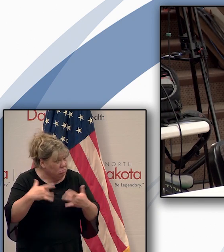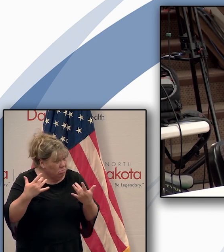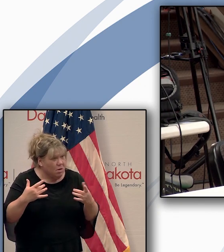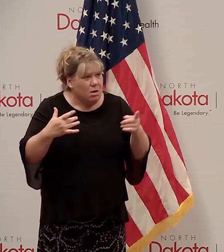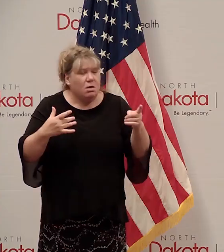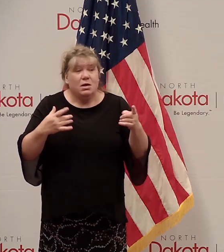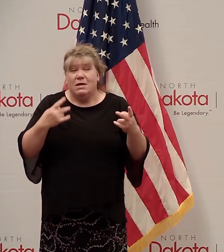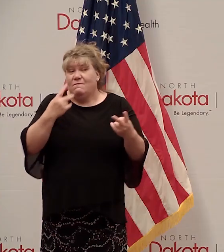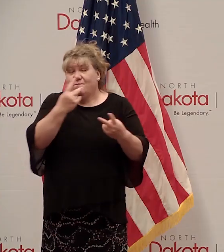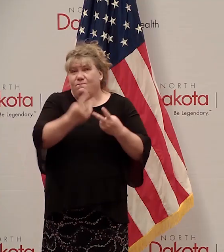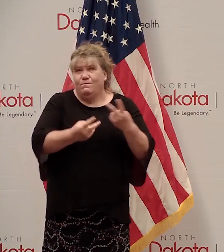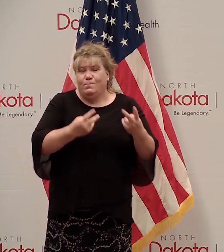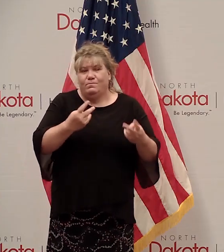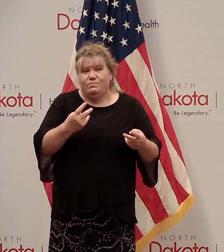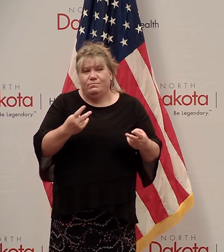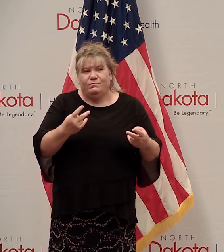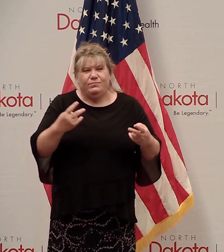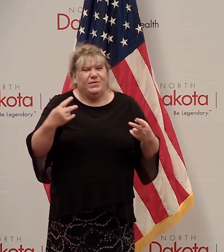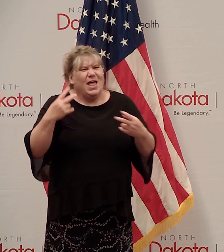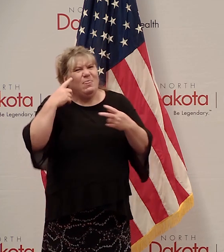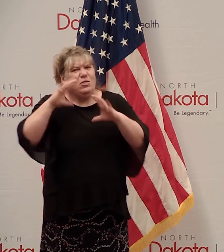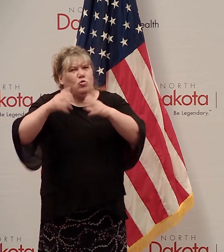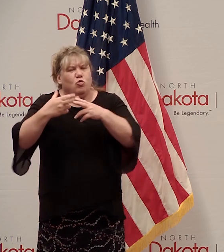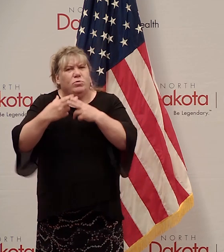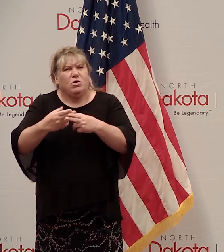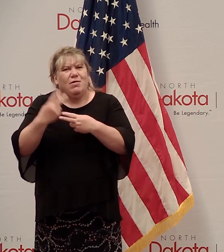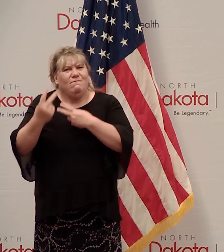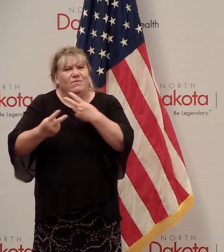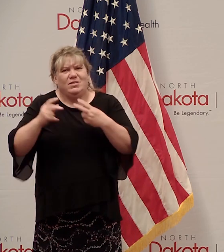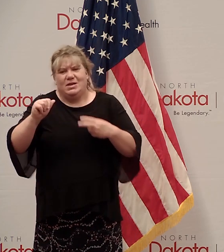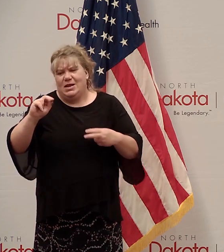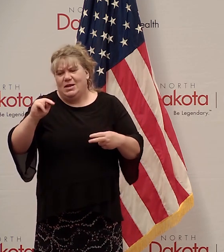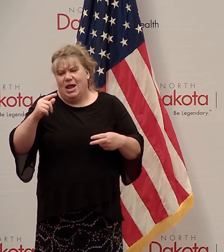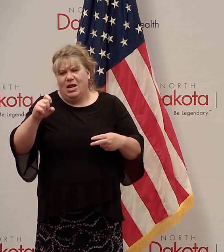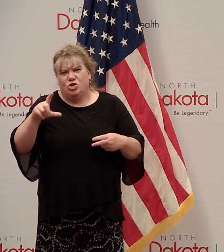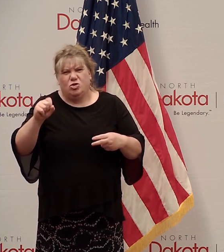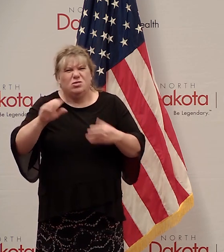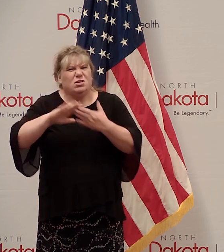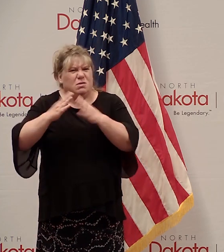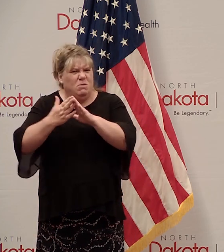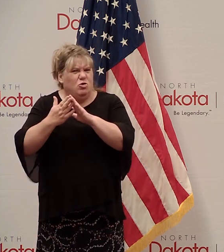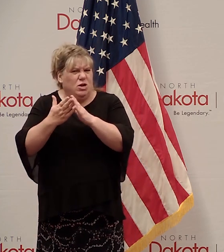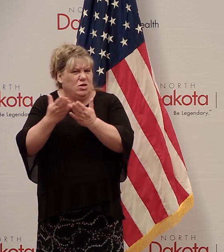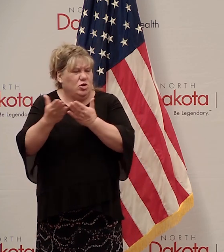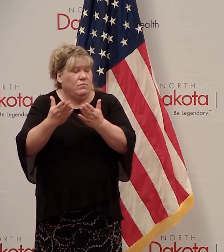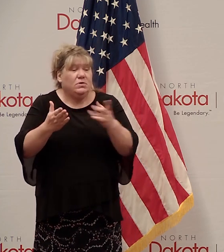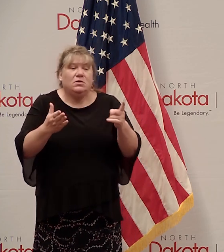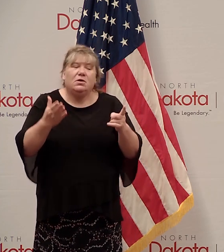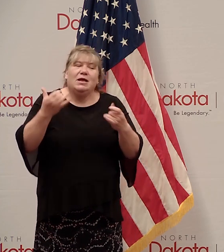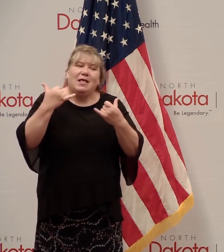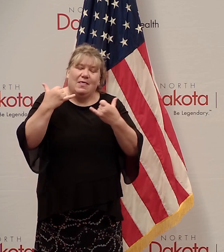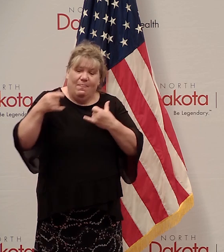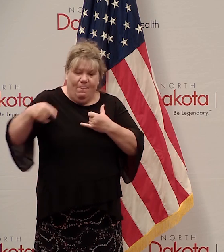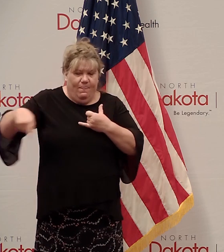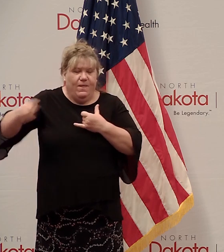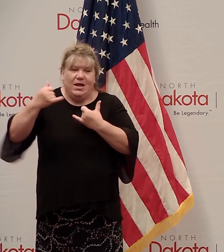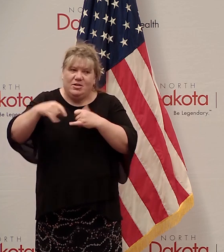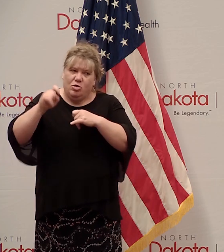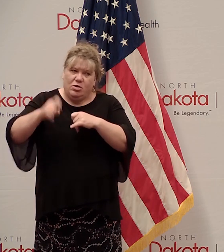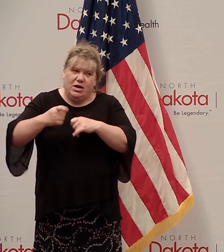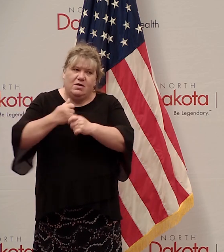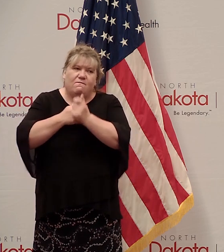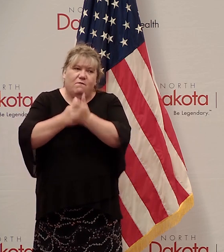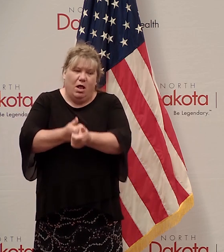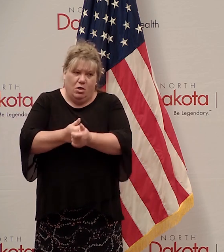just visiting, that's a home and community-based service. That, they still need to follow the same precautions